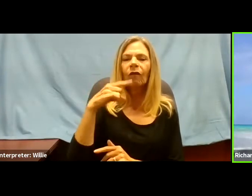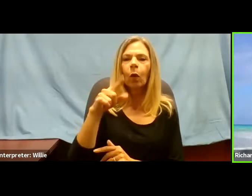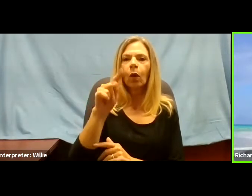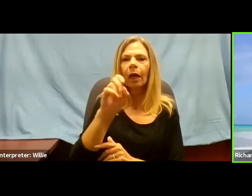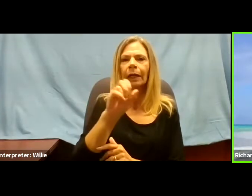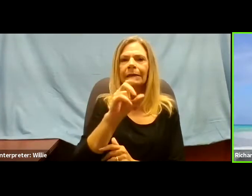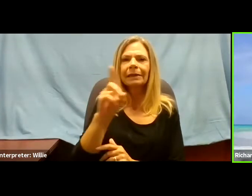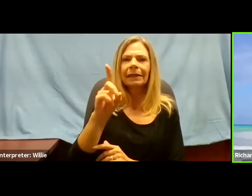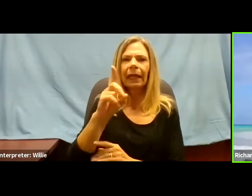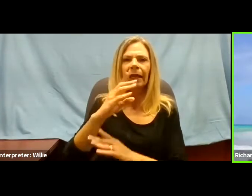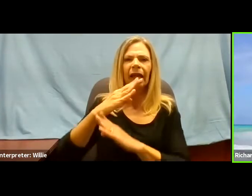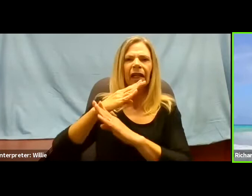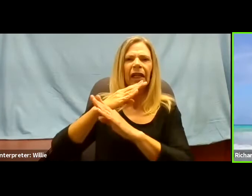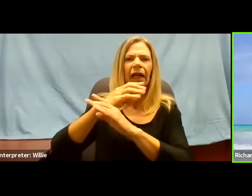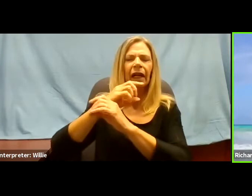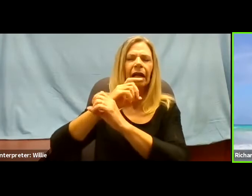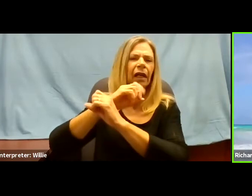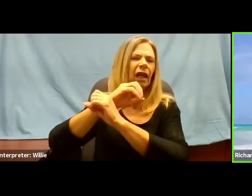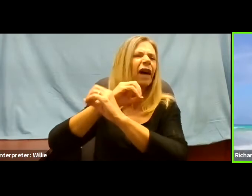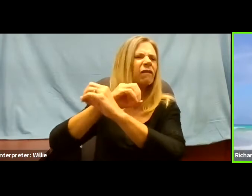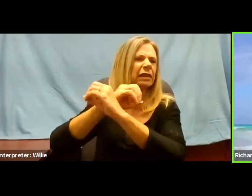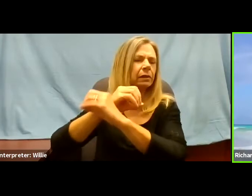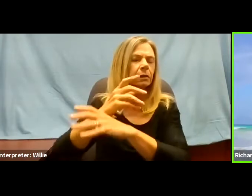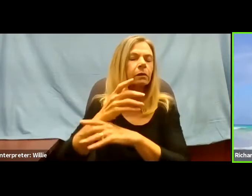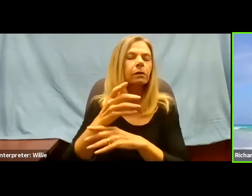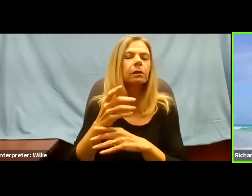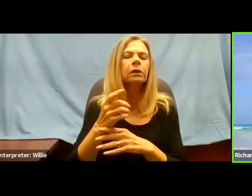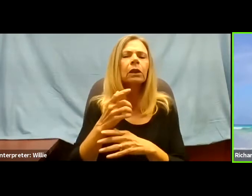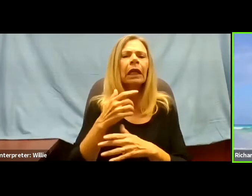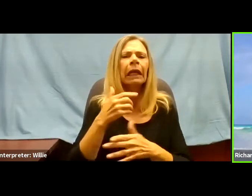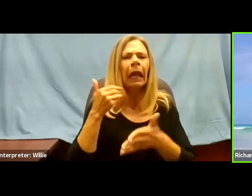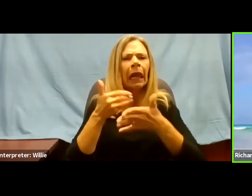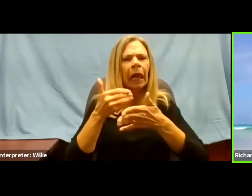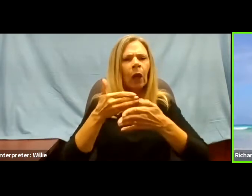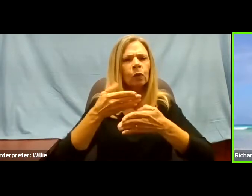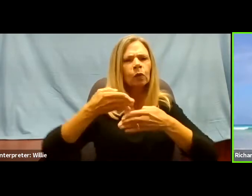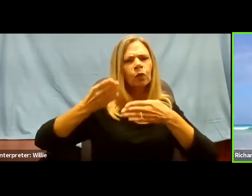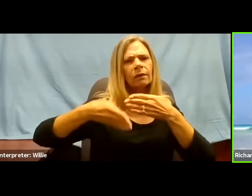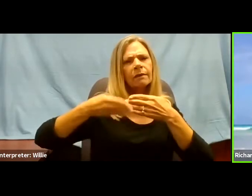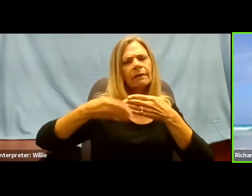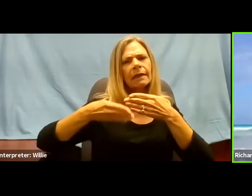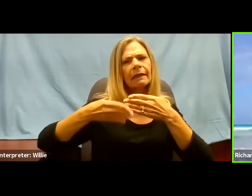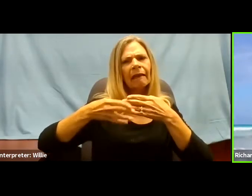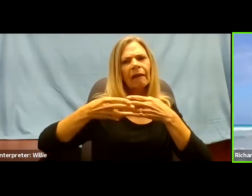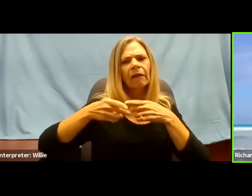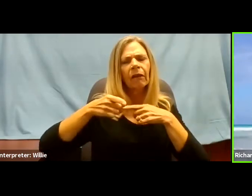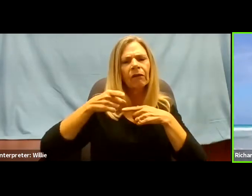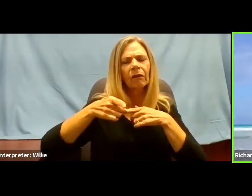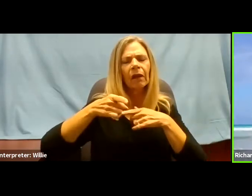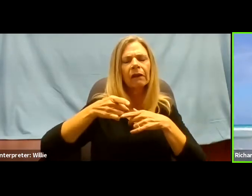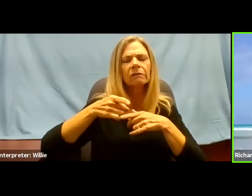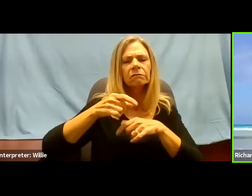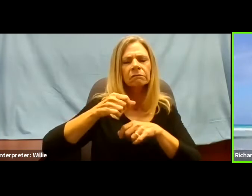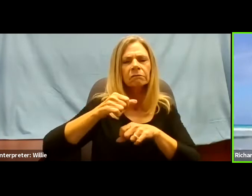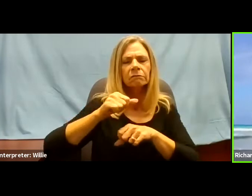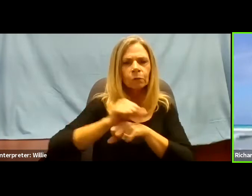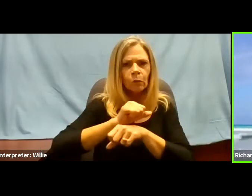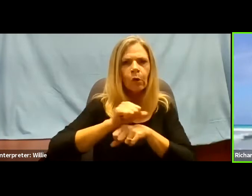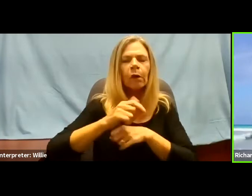the end of that tour, we were on a hill guarding